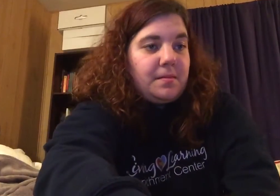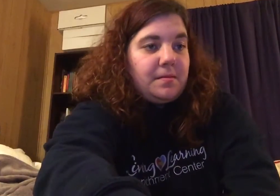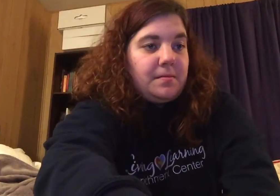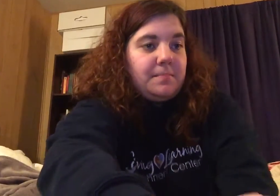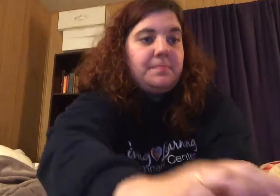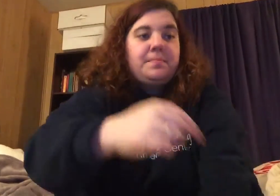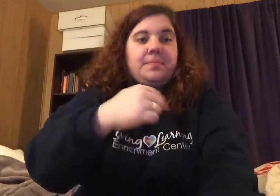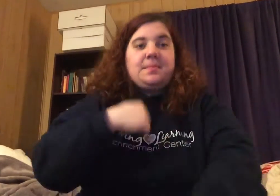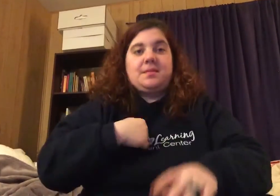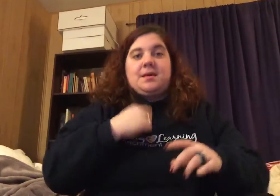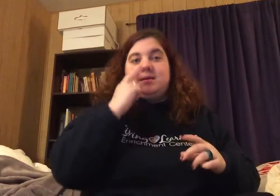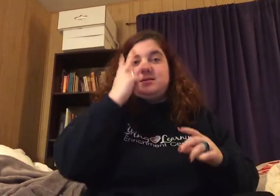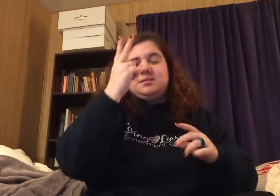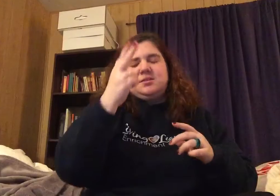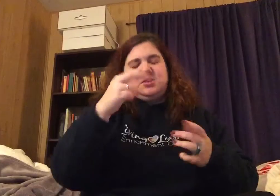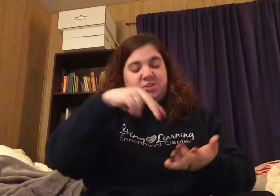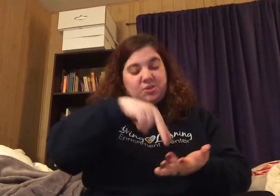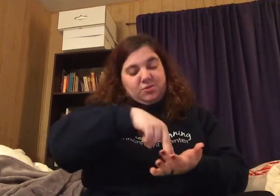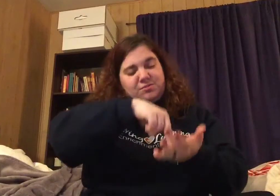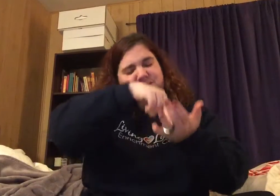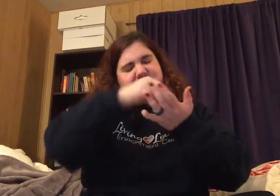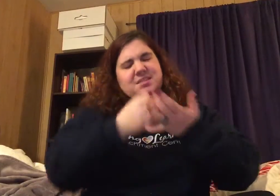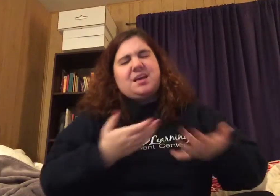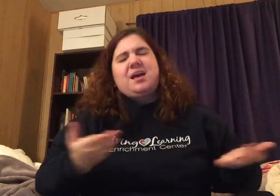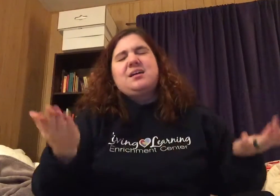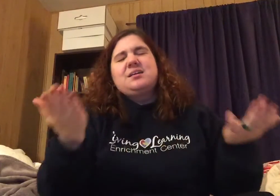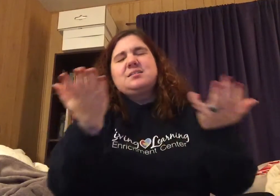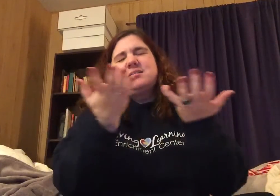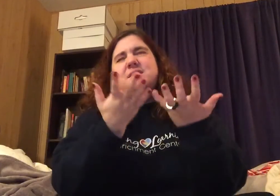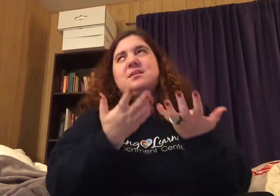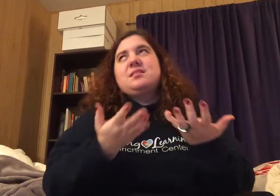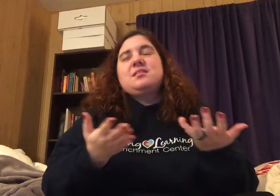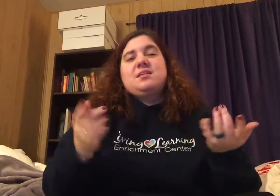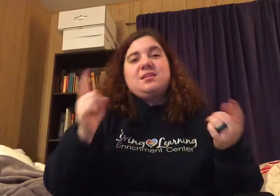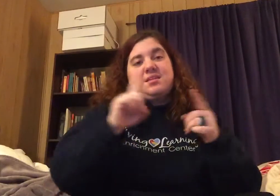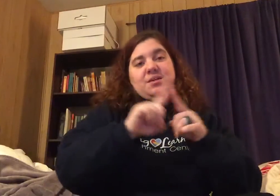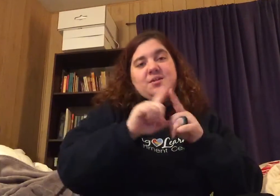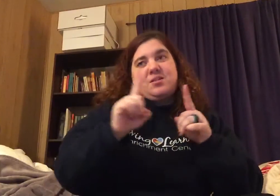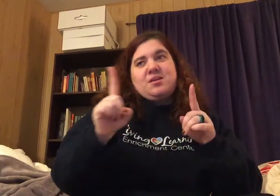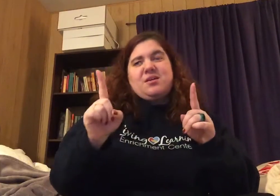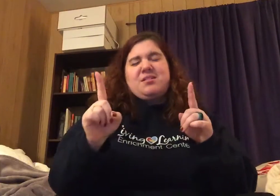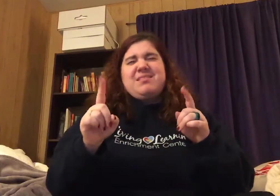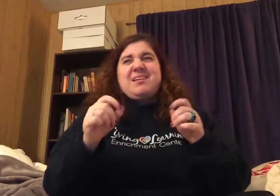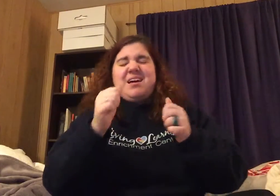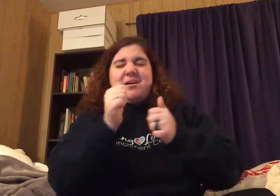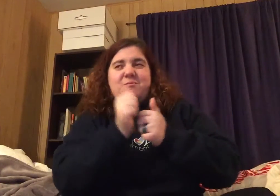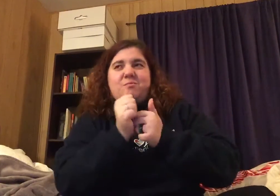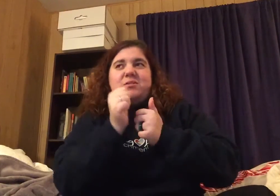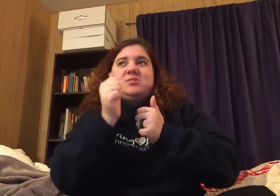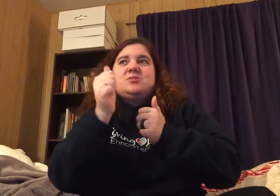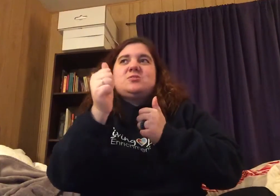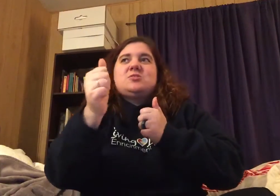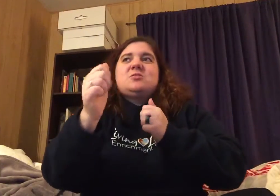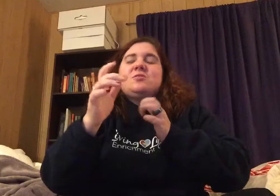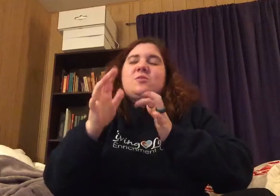I see you standing here But you're so